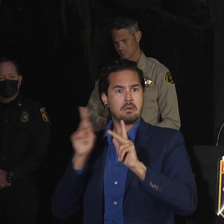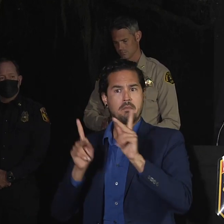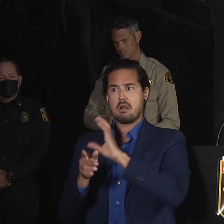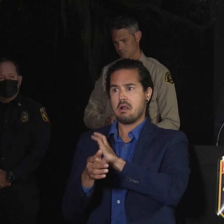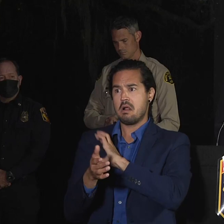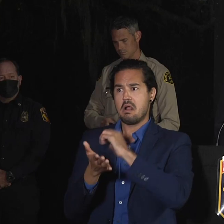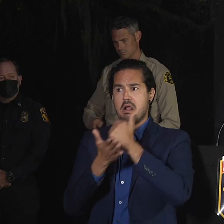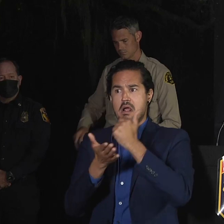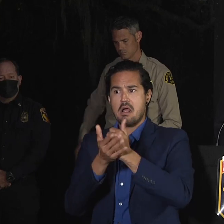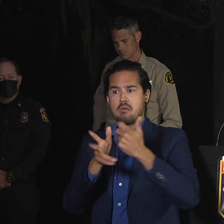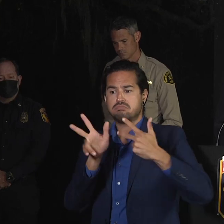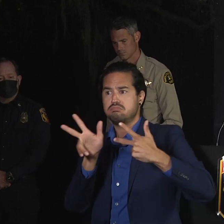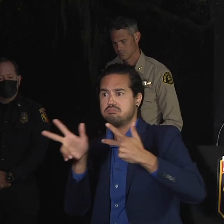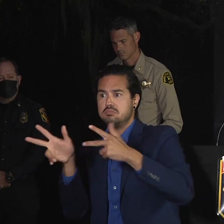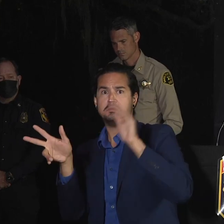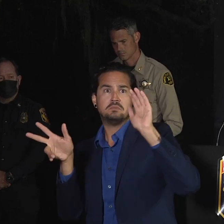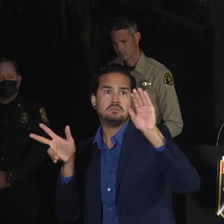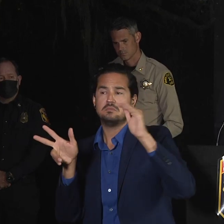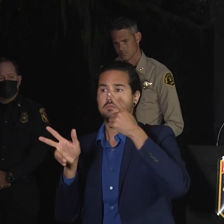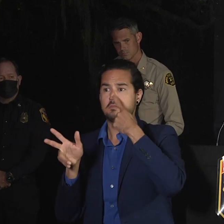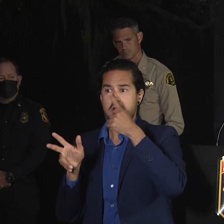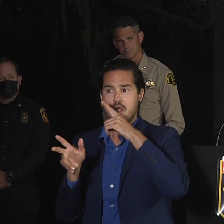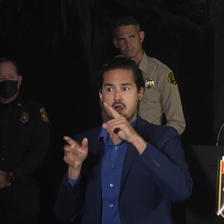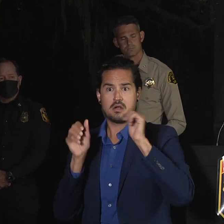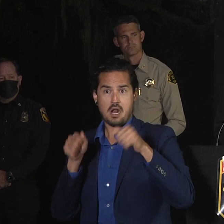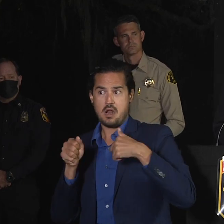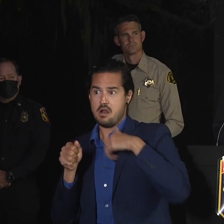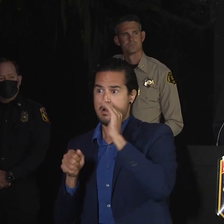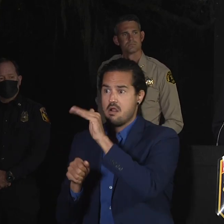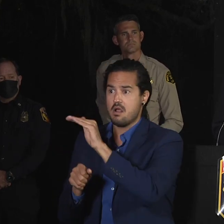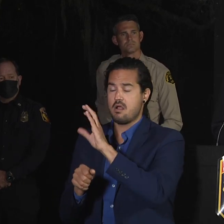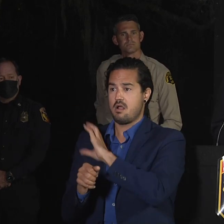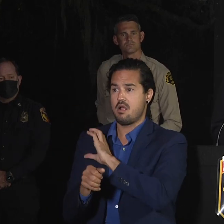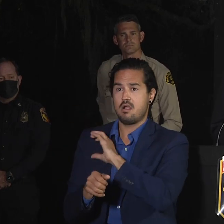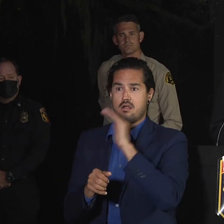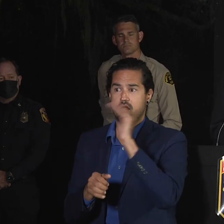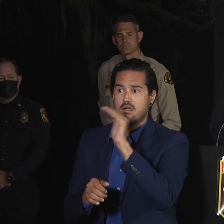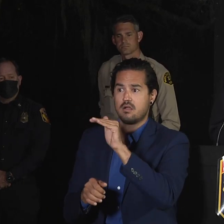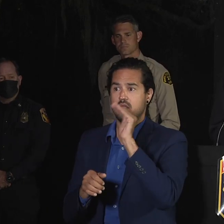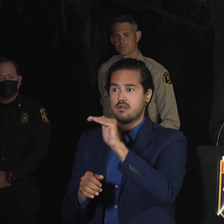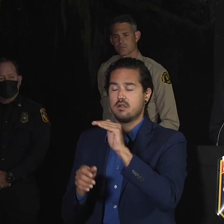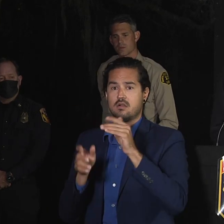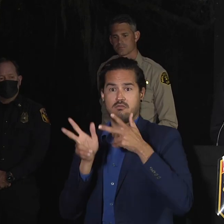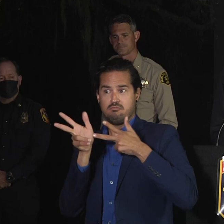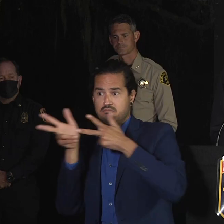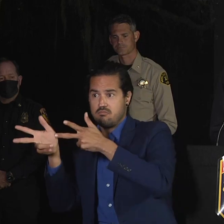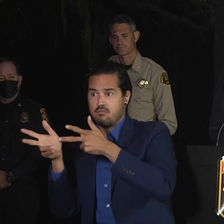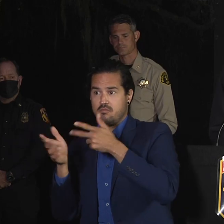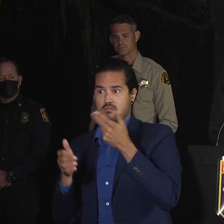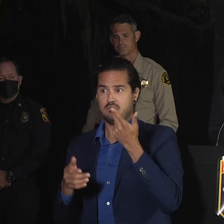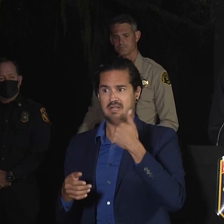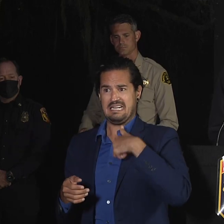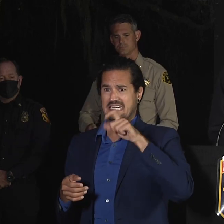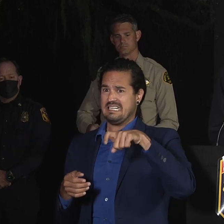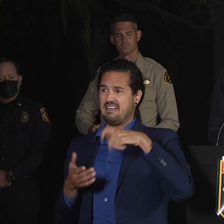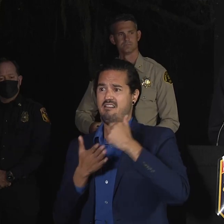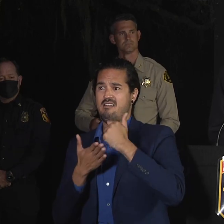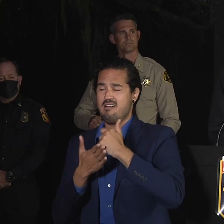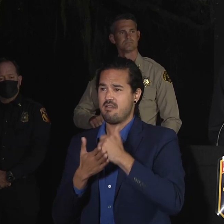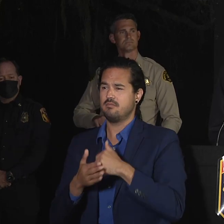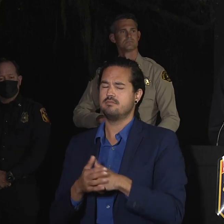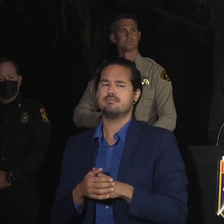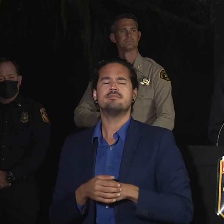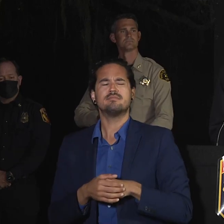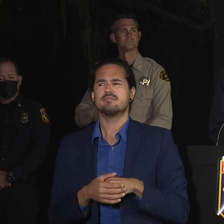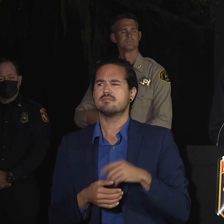What are some of those stipulations if that's possible or if not? Sure. The question's related to what is the information regarding the rumor